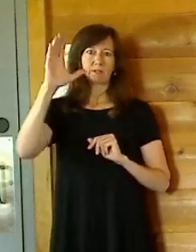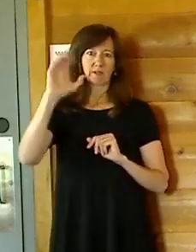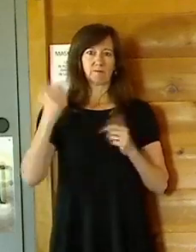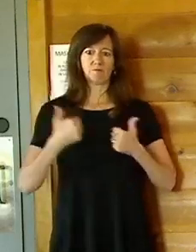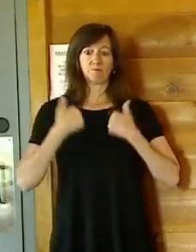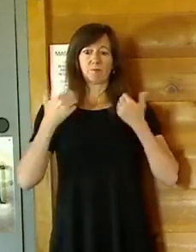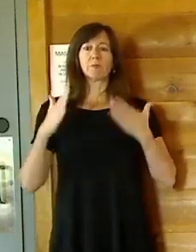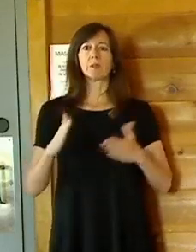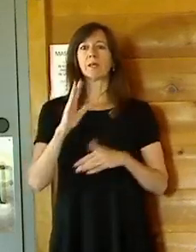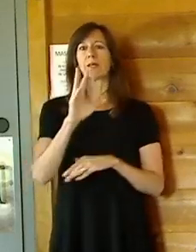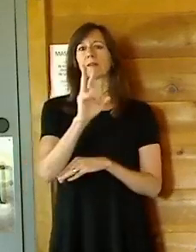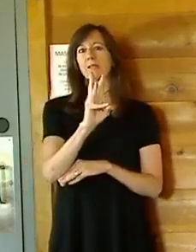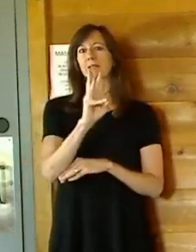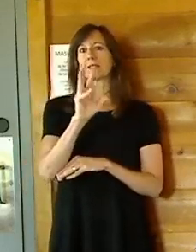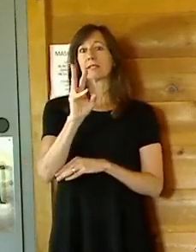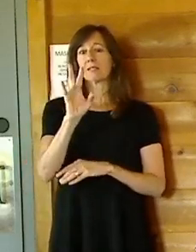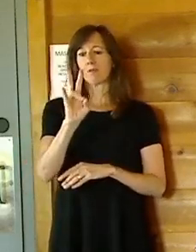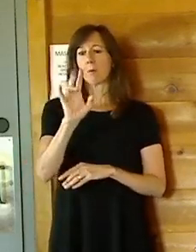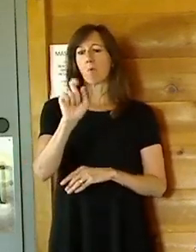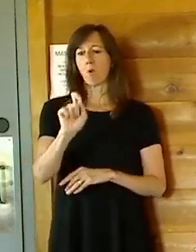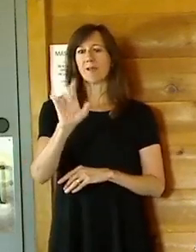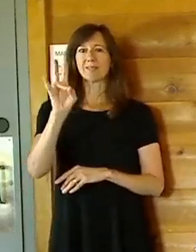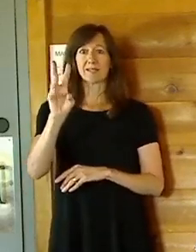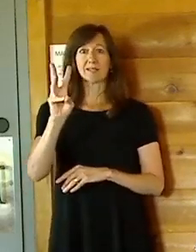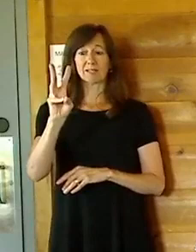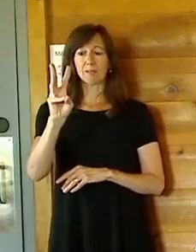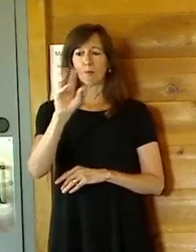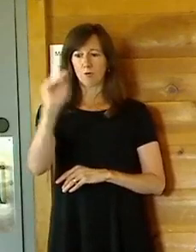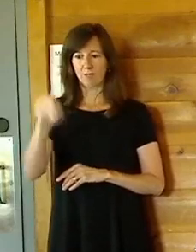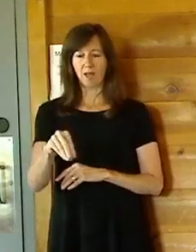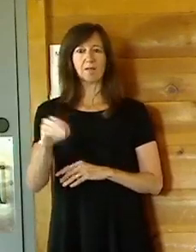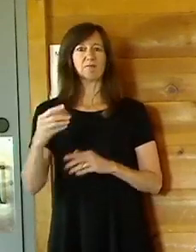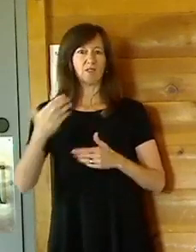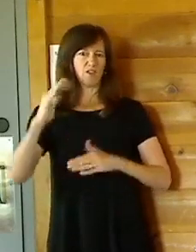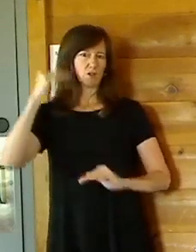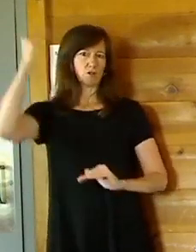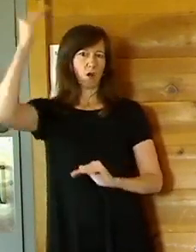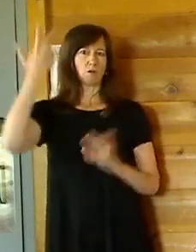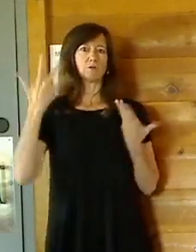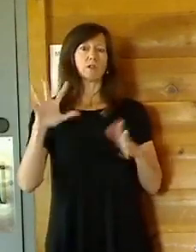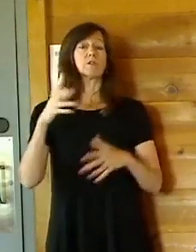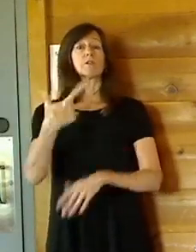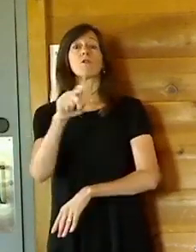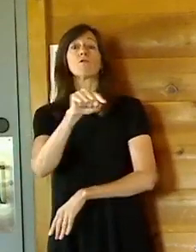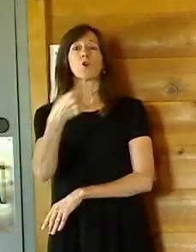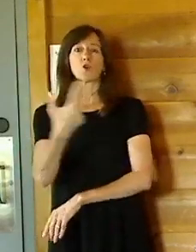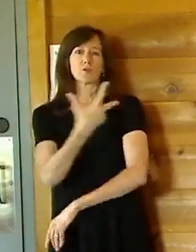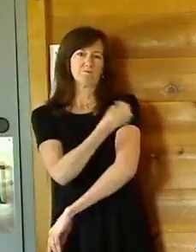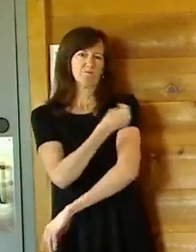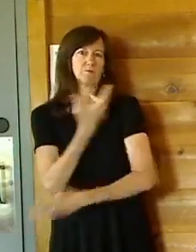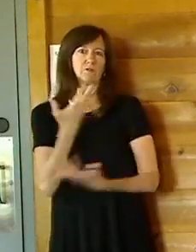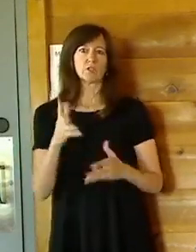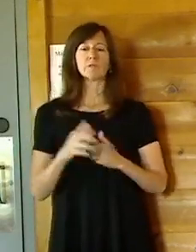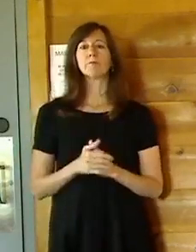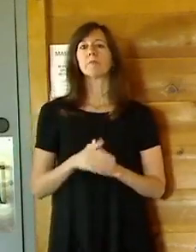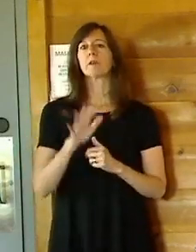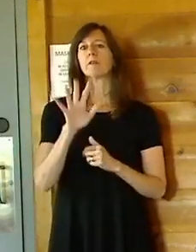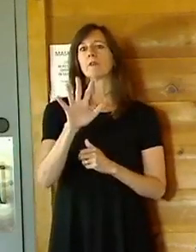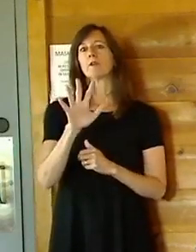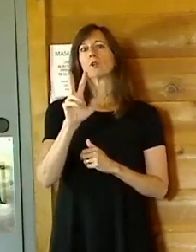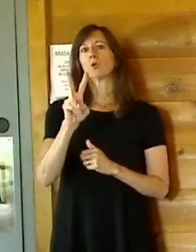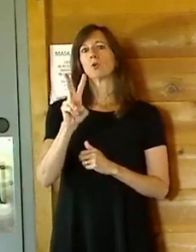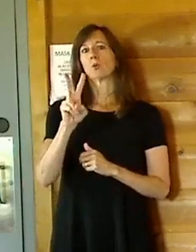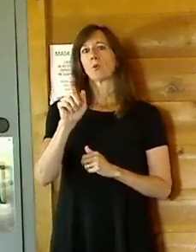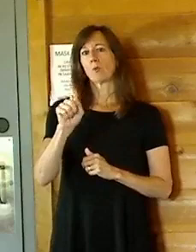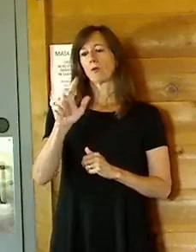67.6% of adults have received at least their first of the vaccine series. And that is 52.3